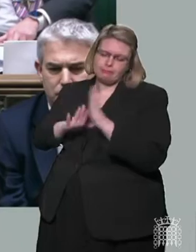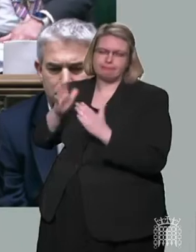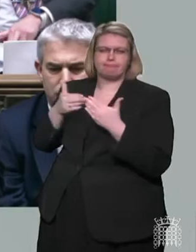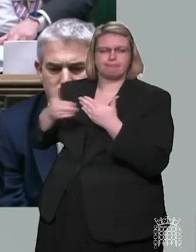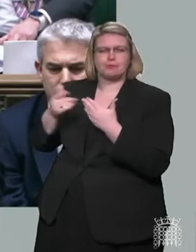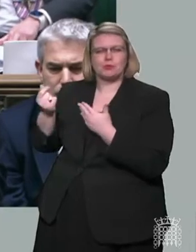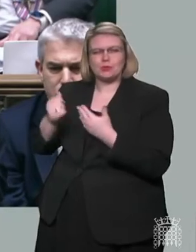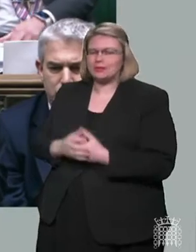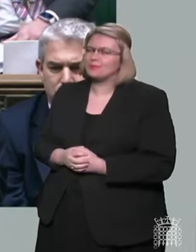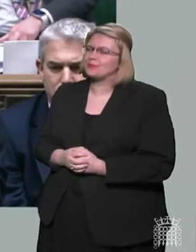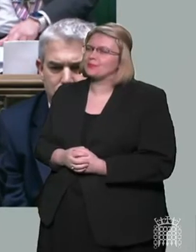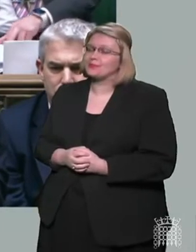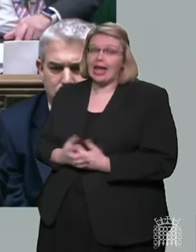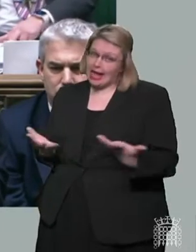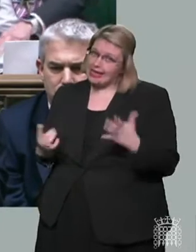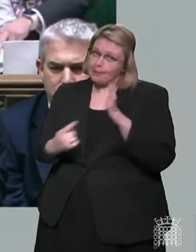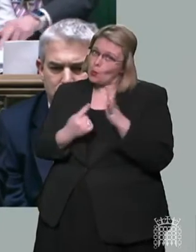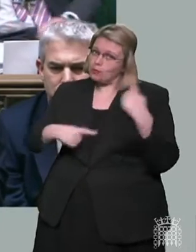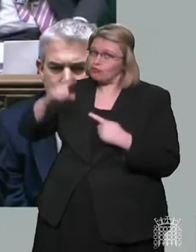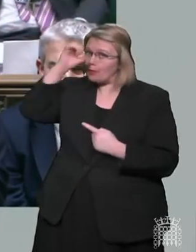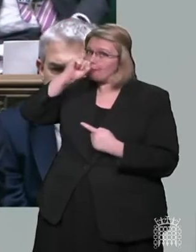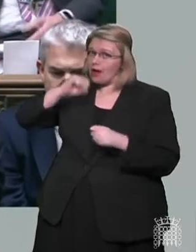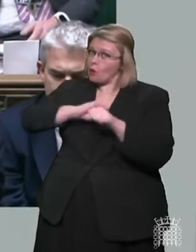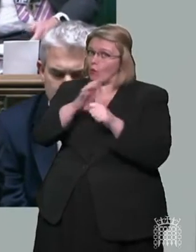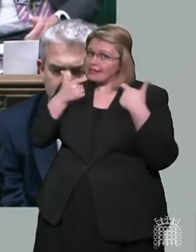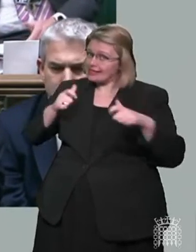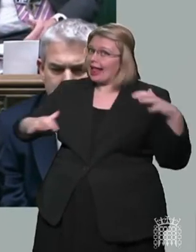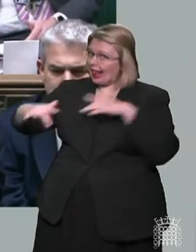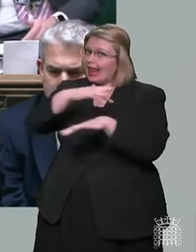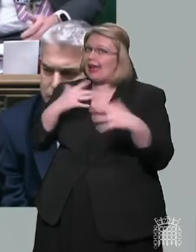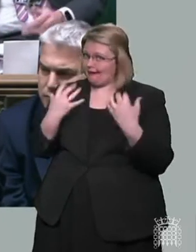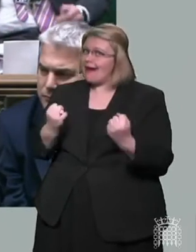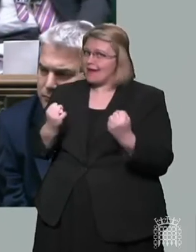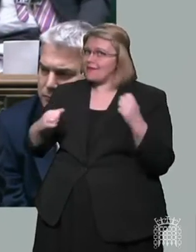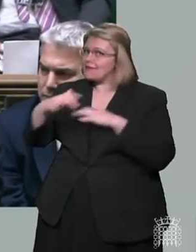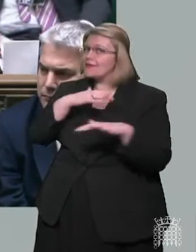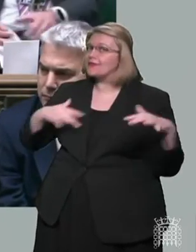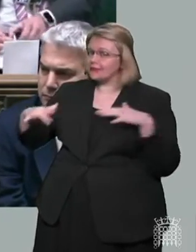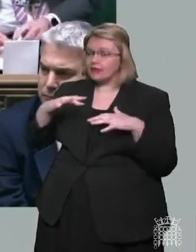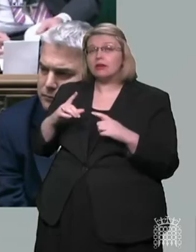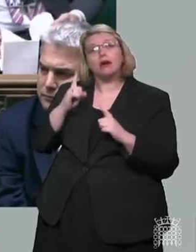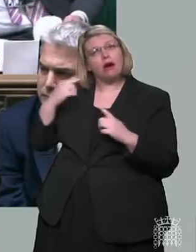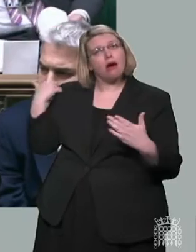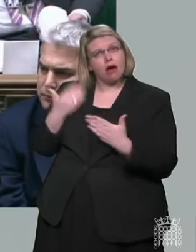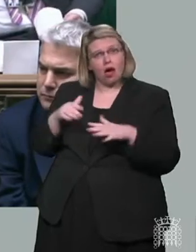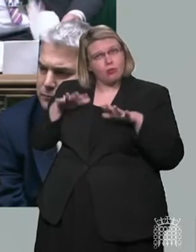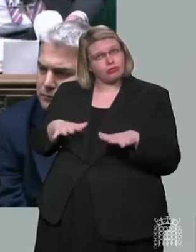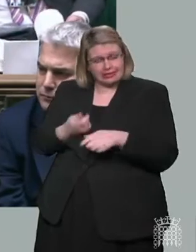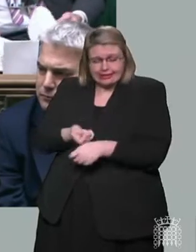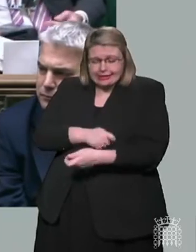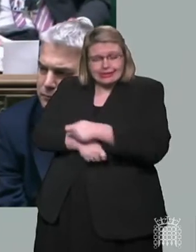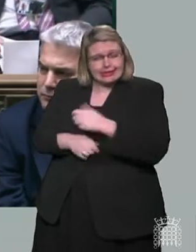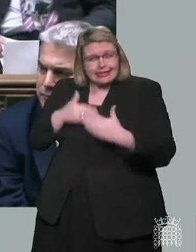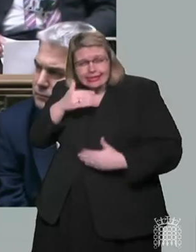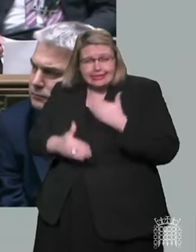It is a reminder that this virus has not gone away. But because of the efforts we've made as a country over the past